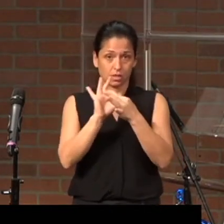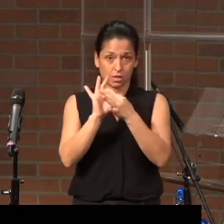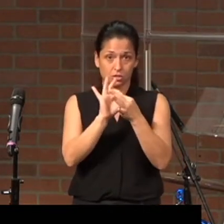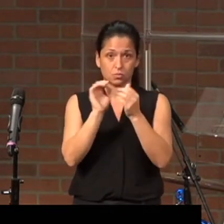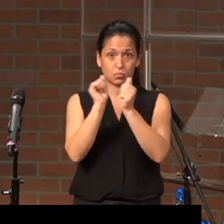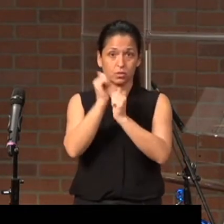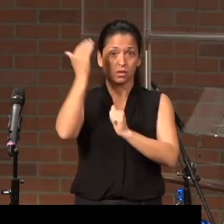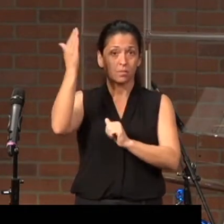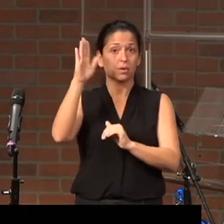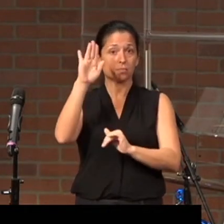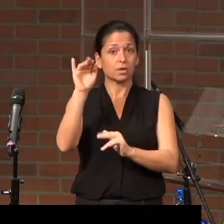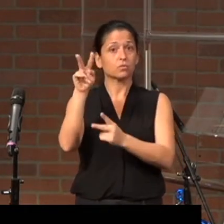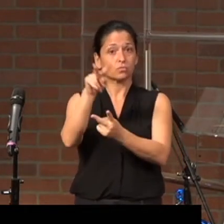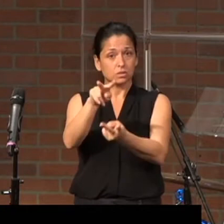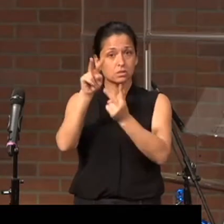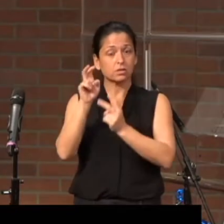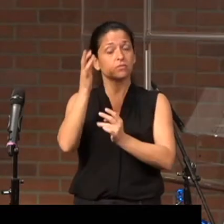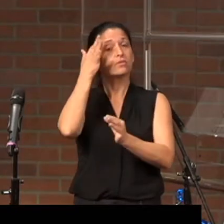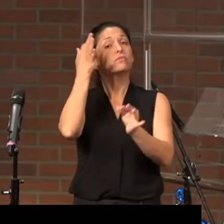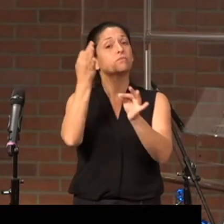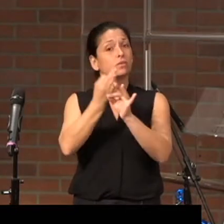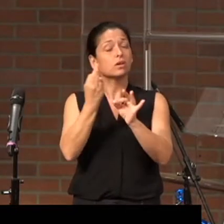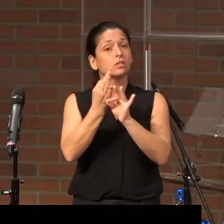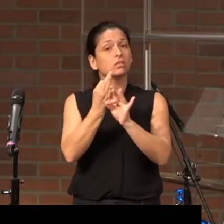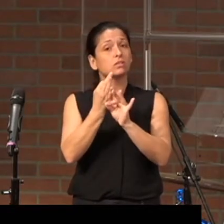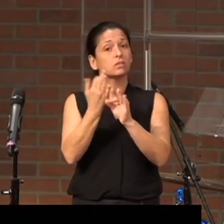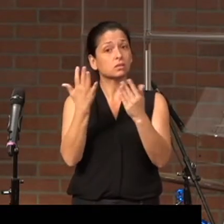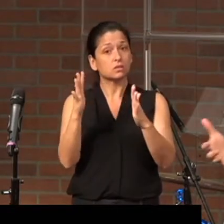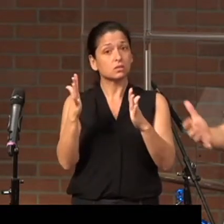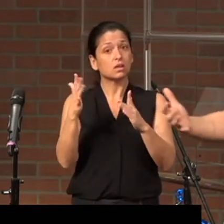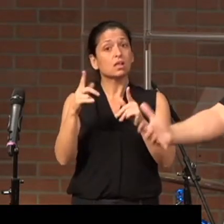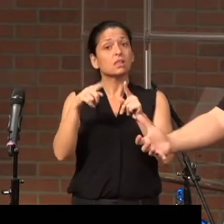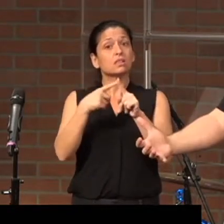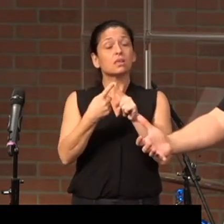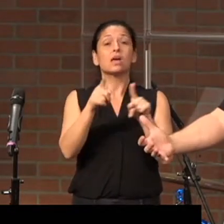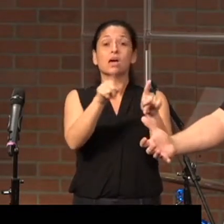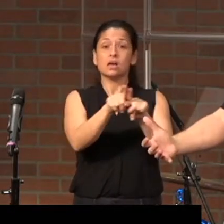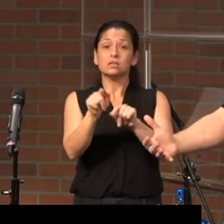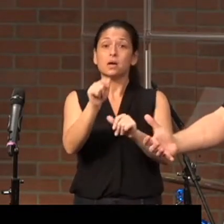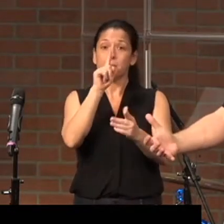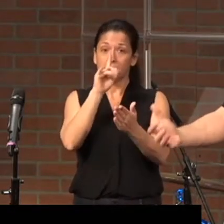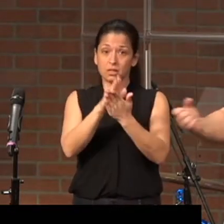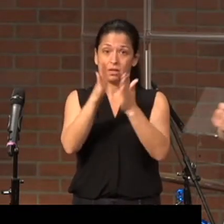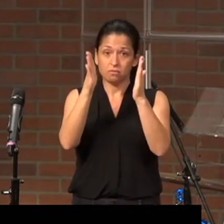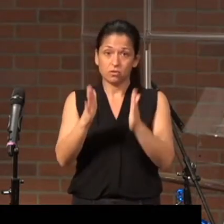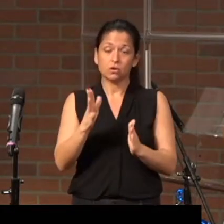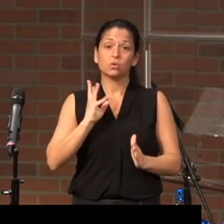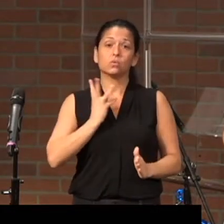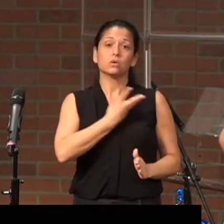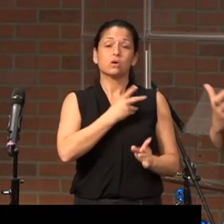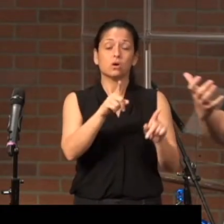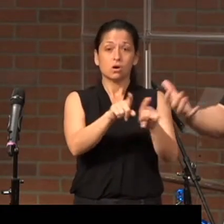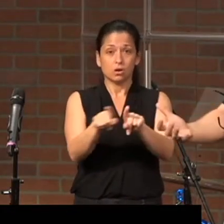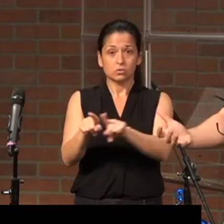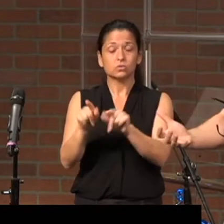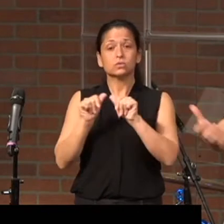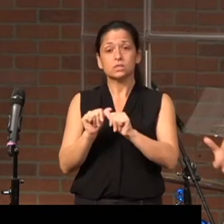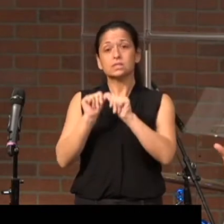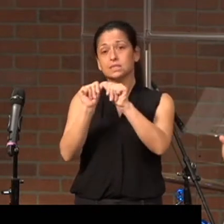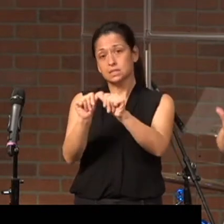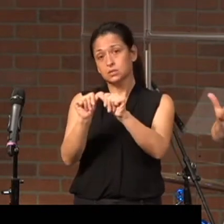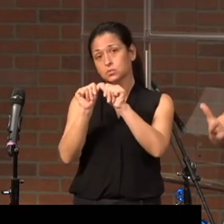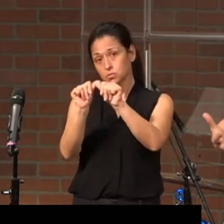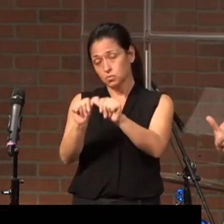receiving faith, then as a believer, we also continue